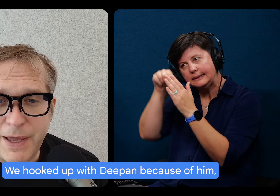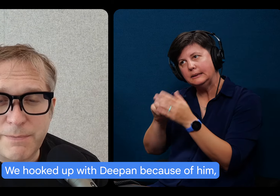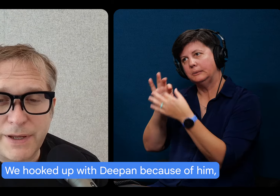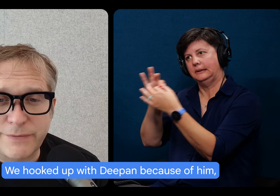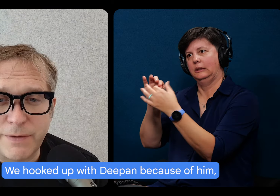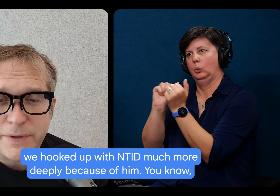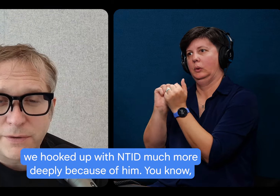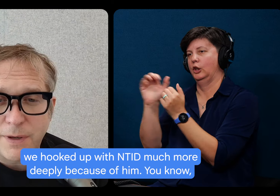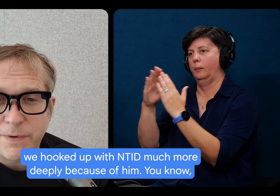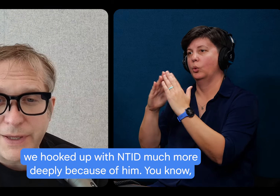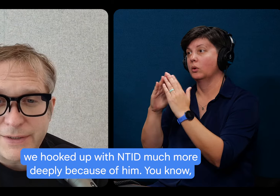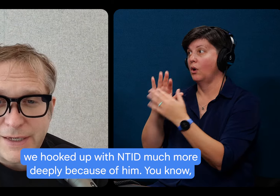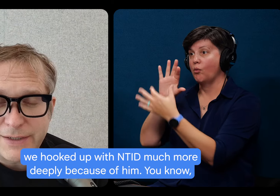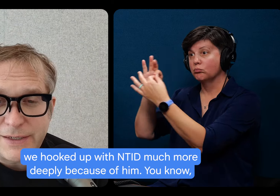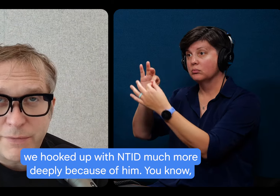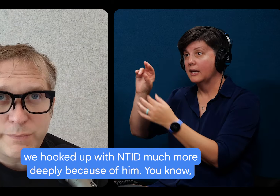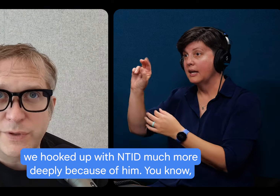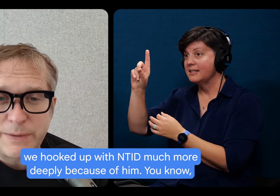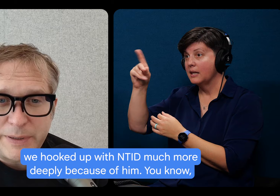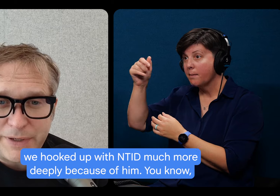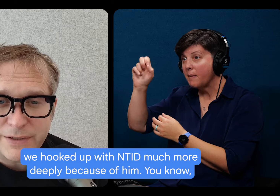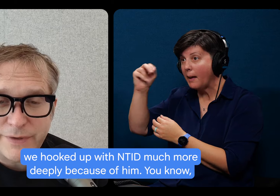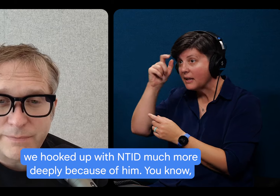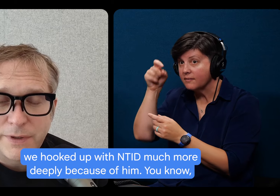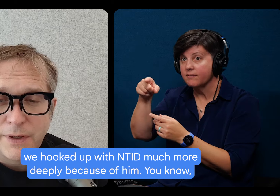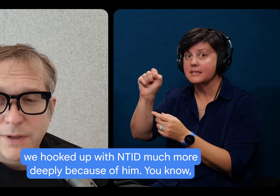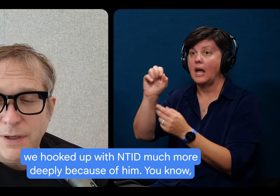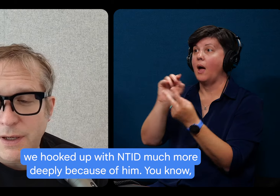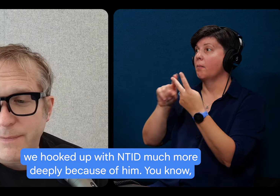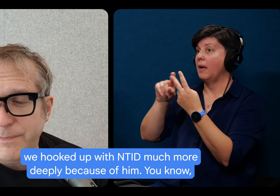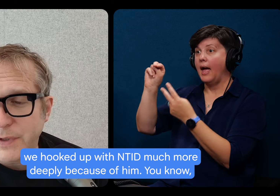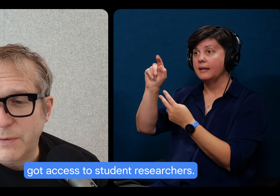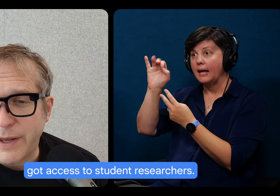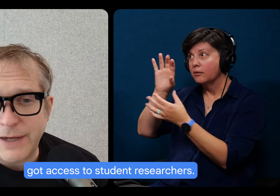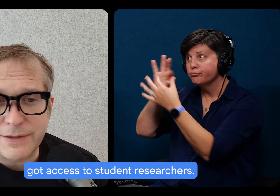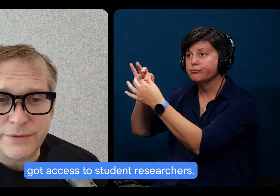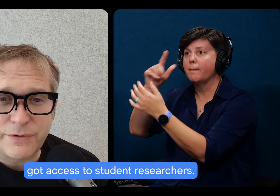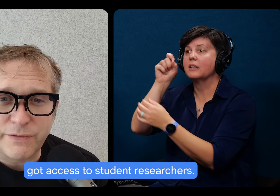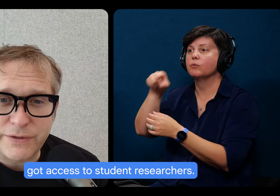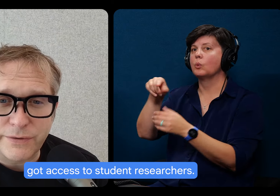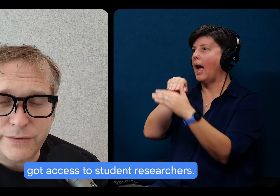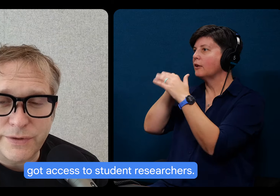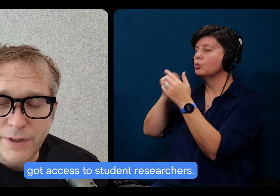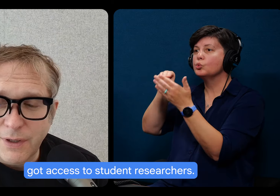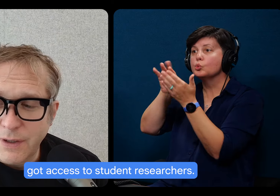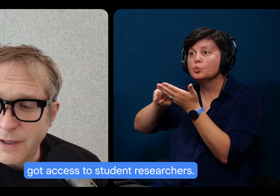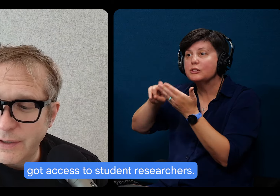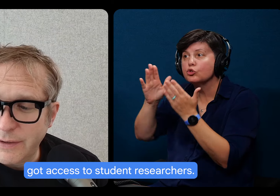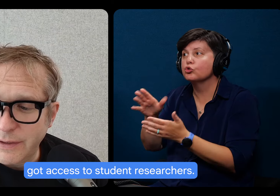with D-Pan because of him. We hooked up with NTID much more deeply because of him. Um, you know, got access to student researchers.